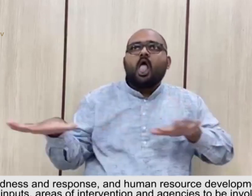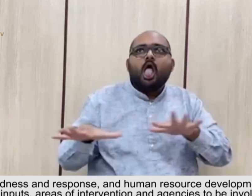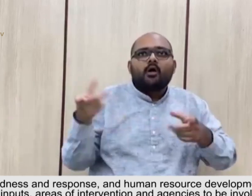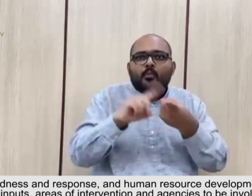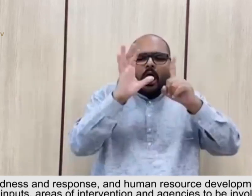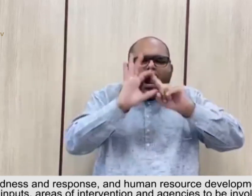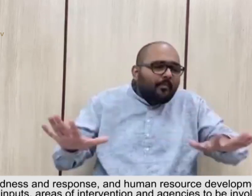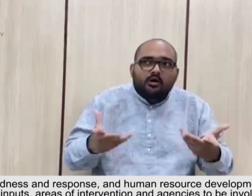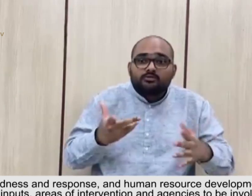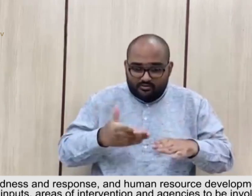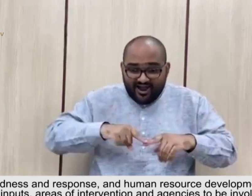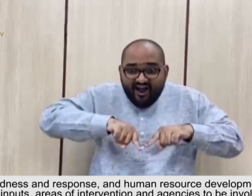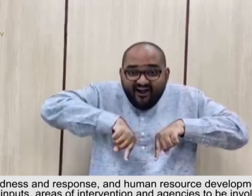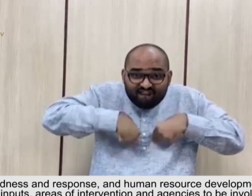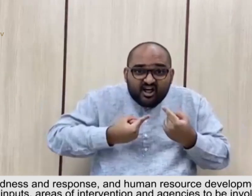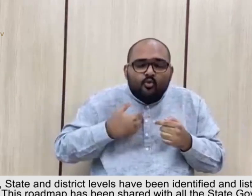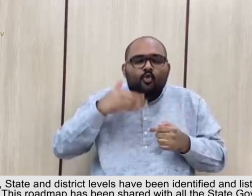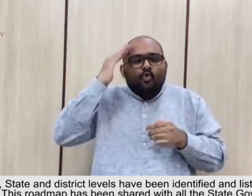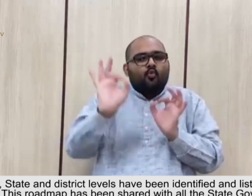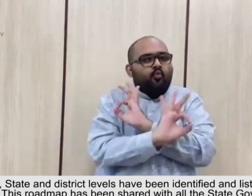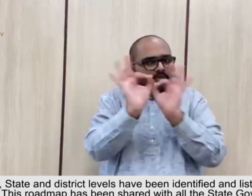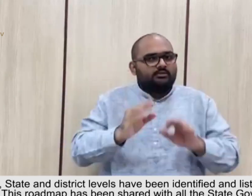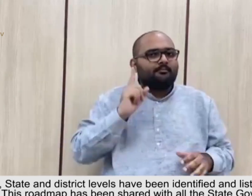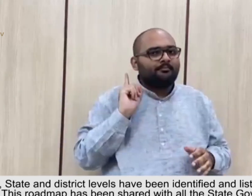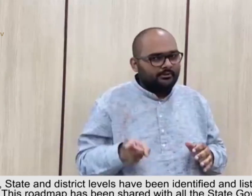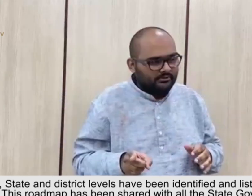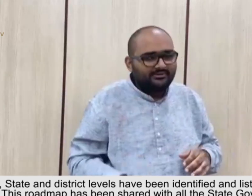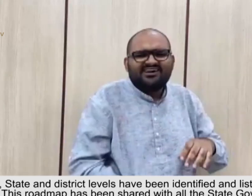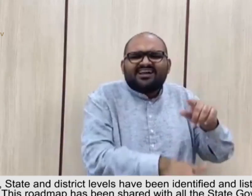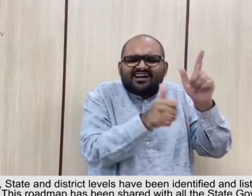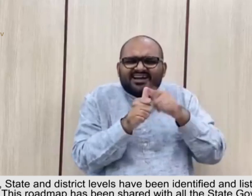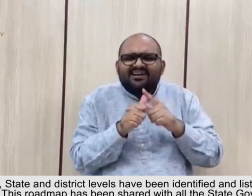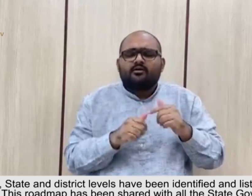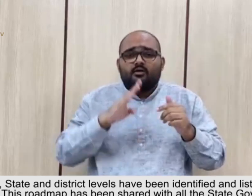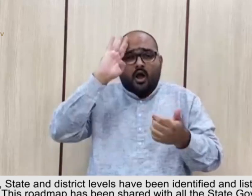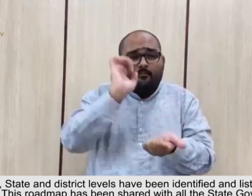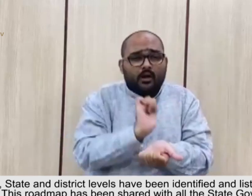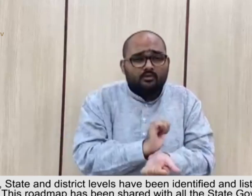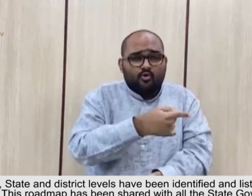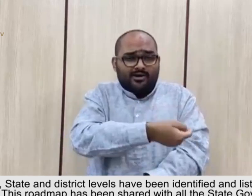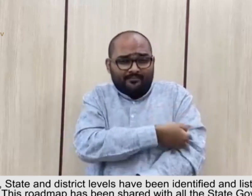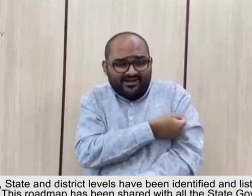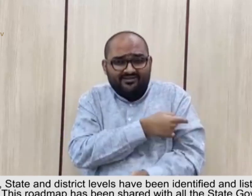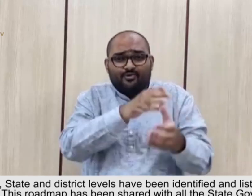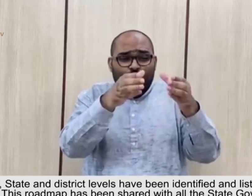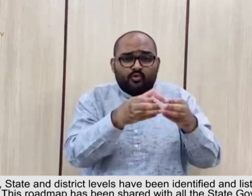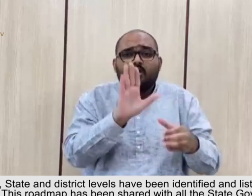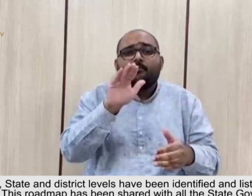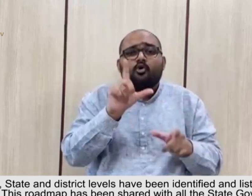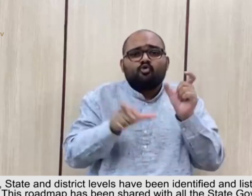intervention and agencies to be involved at the national, state and district levels have been identified and listed in the roadmap. This roadmap has